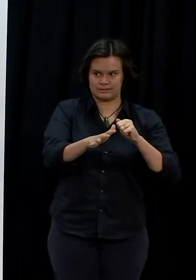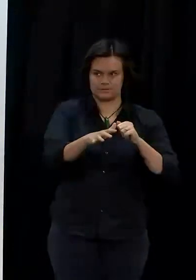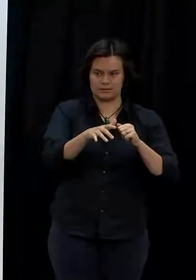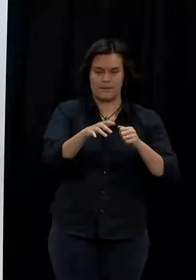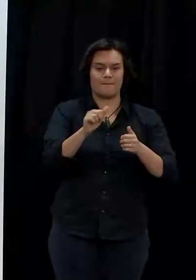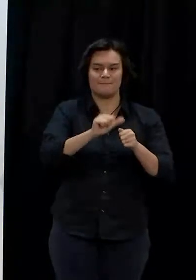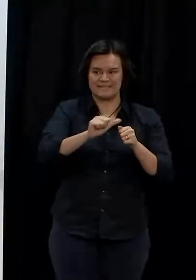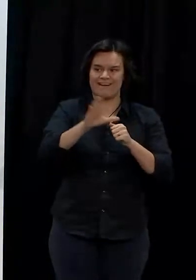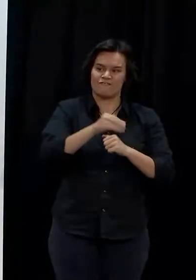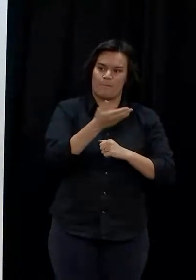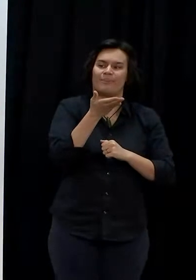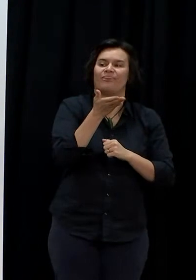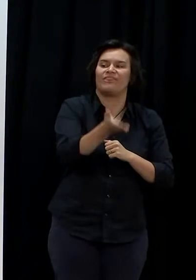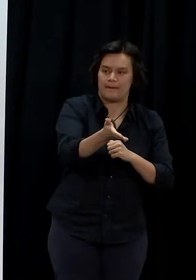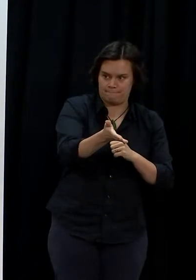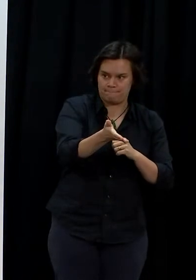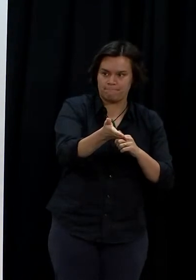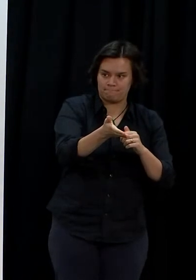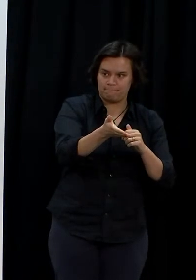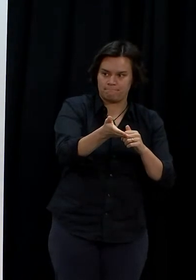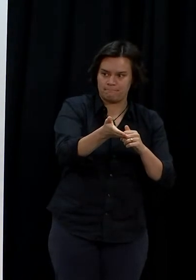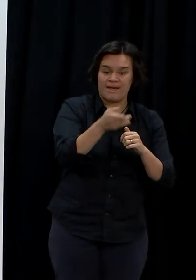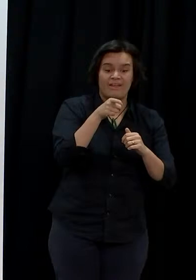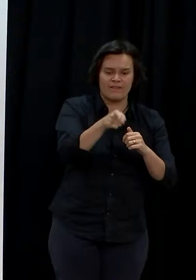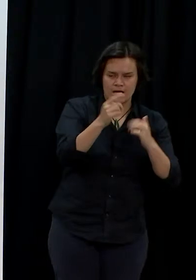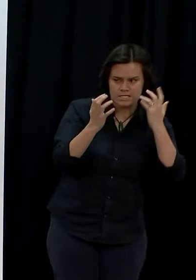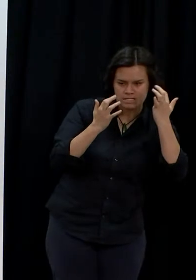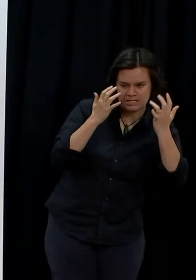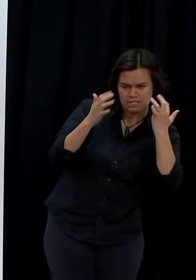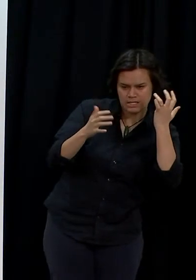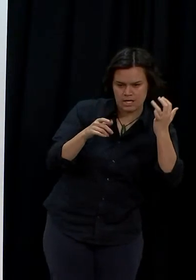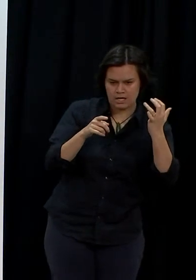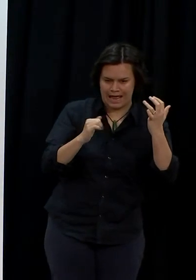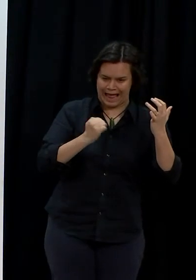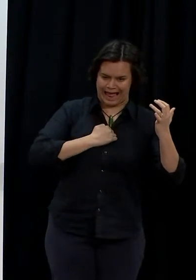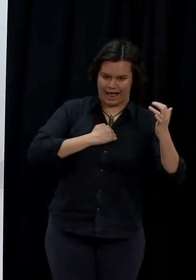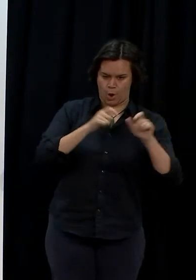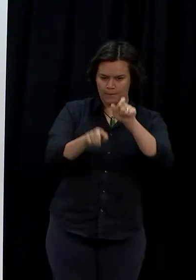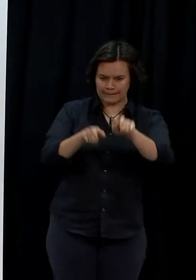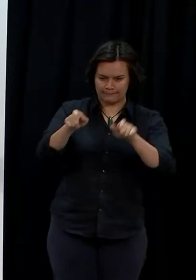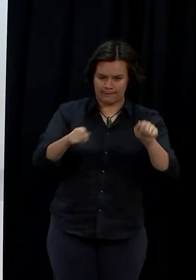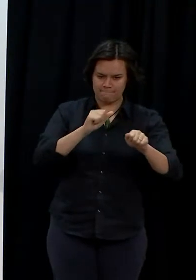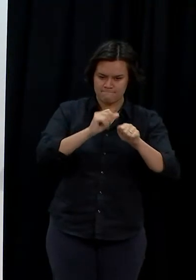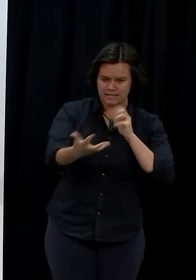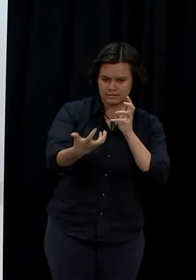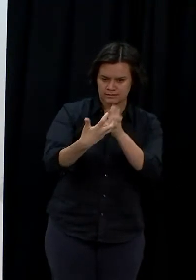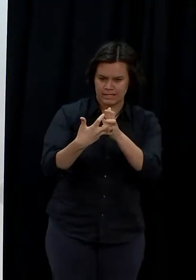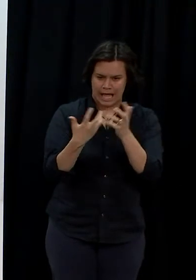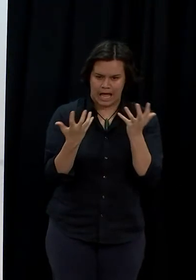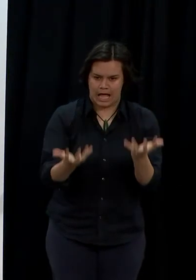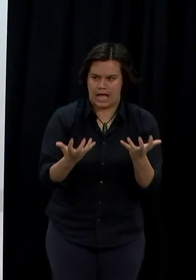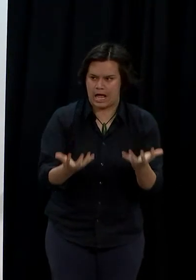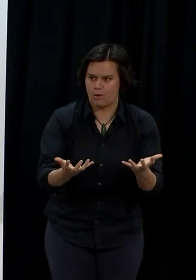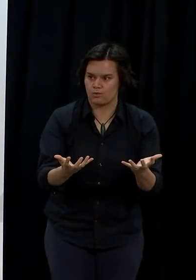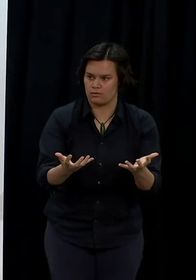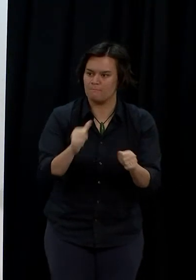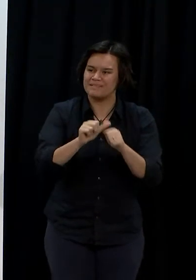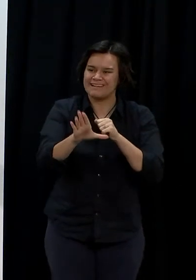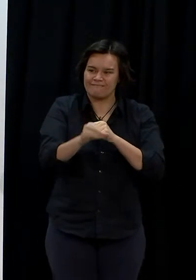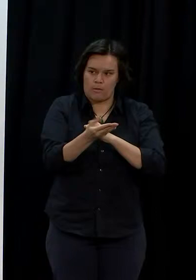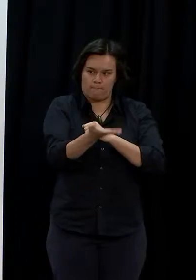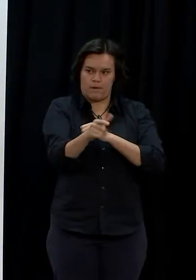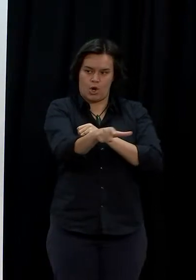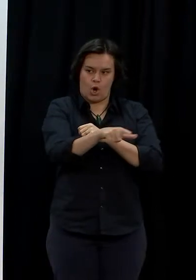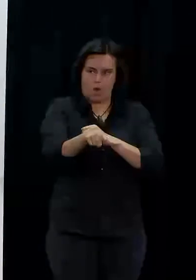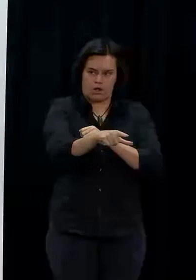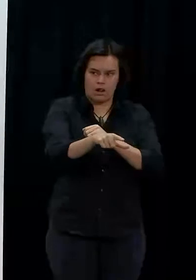innovation in our vaccine rollout and people not feeling constrained that they can, if they believe, identify initiatives that will make a difference that